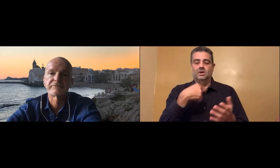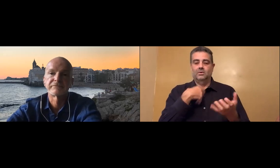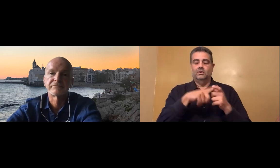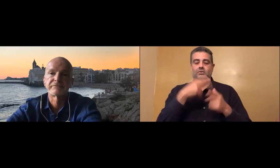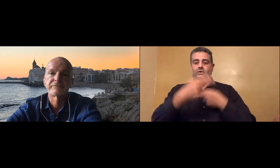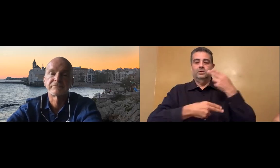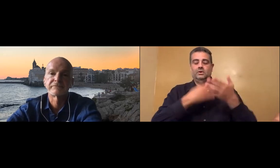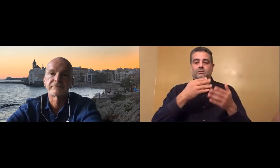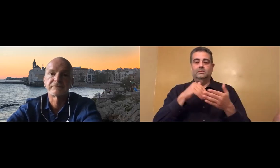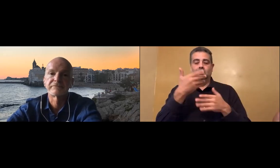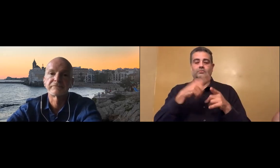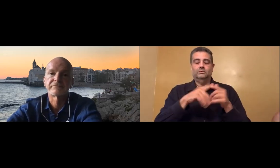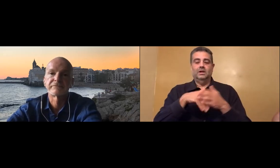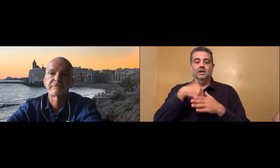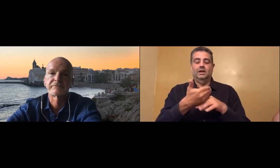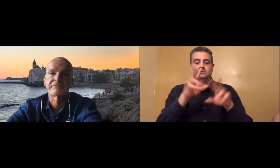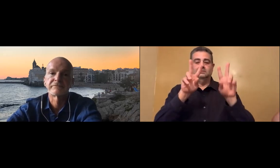I've been talking an awful lot.